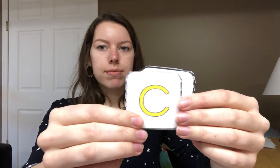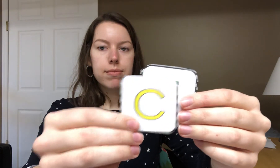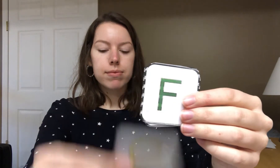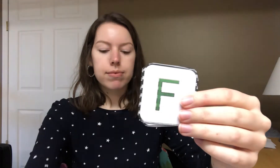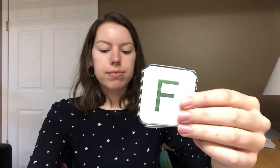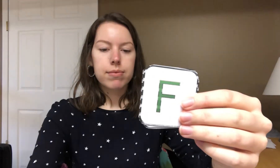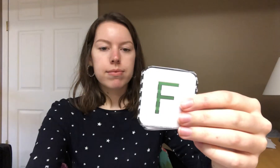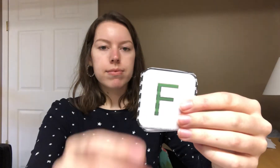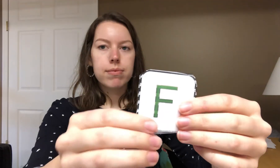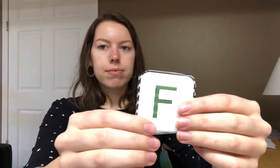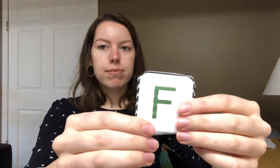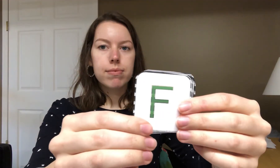Listen.